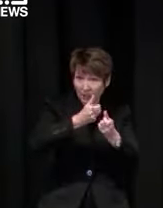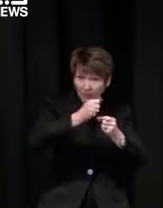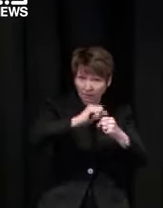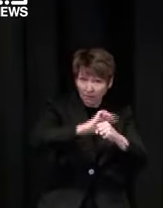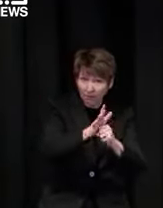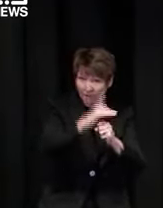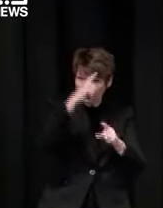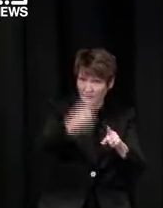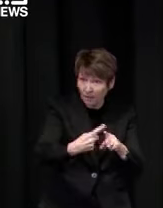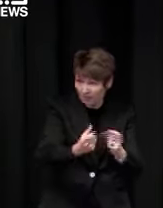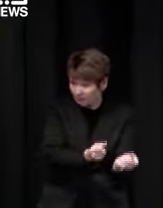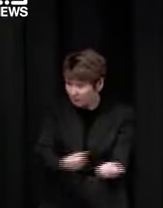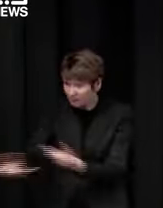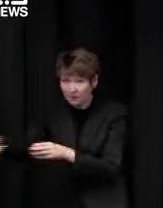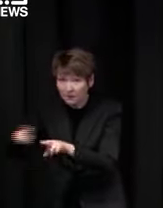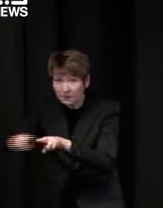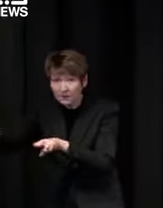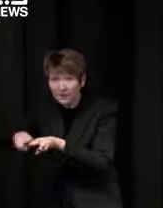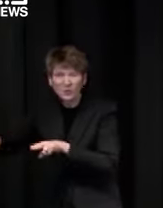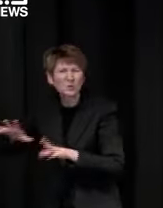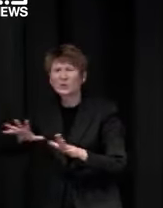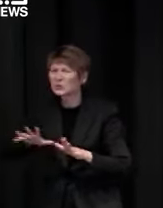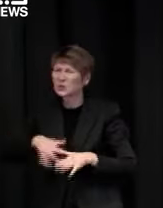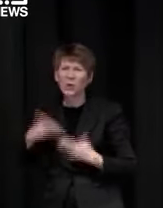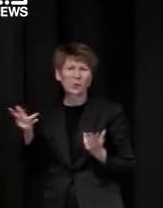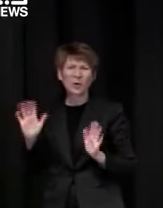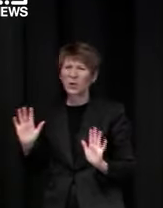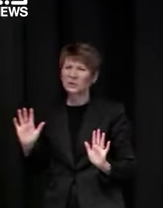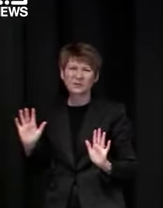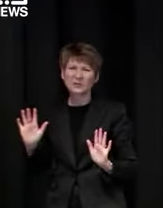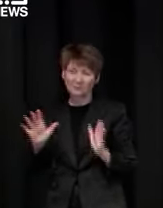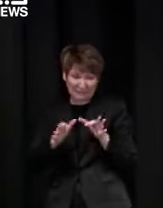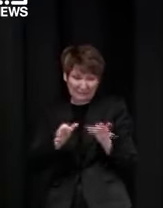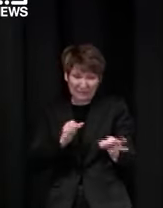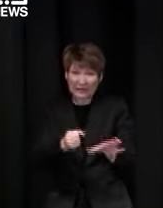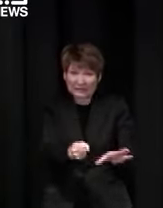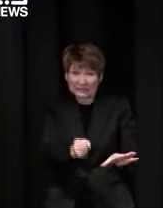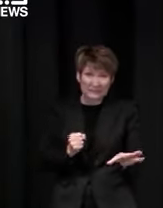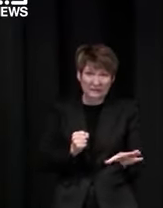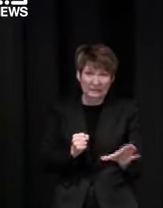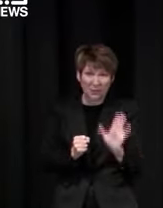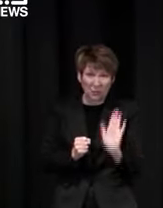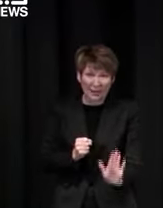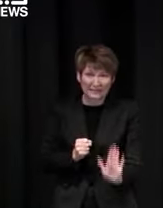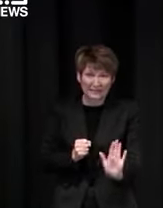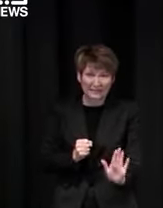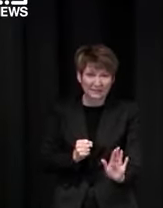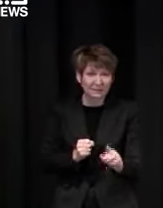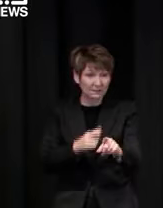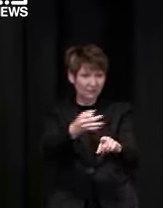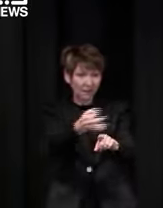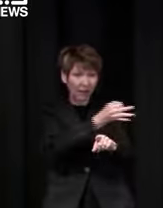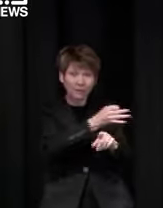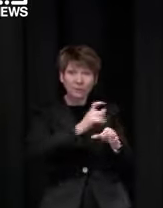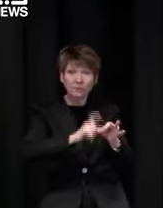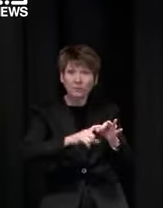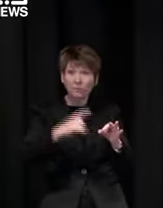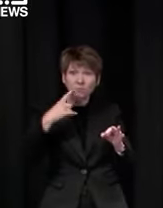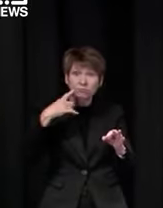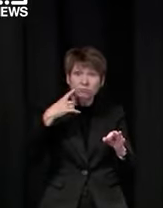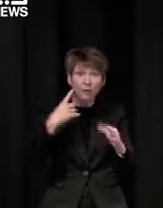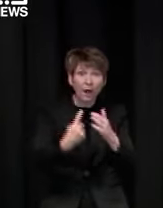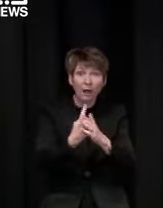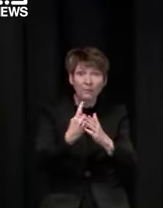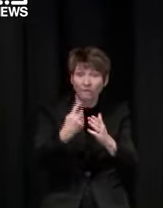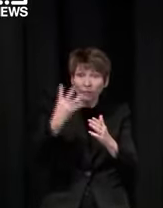you say you could flex up to four thousand beds if you needed to do well reflect you have the staff to do that oh well again as i've said and i've been